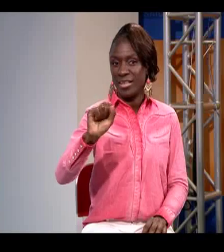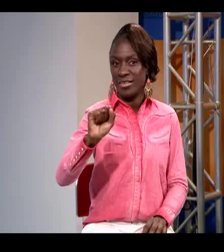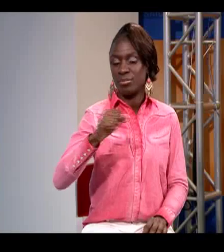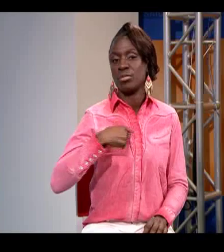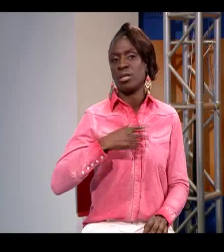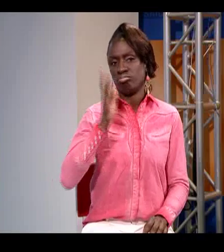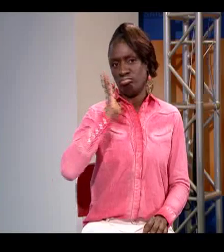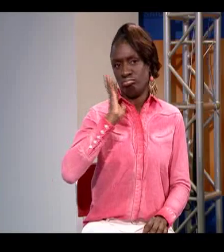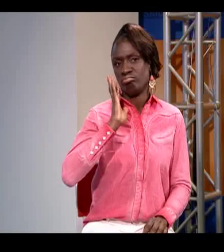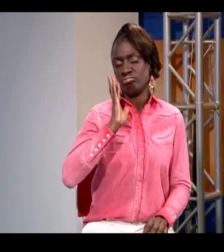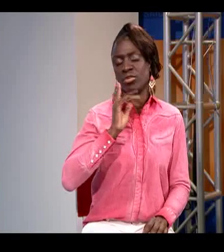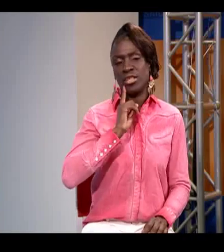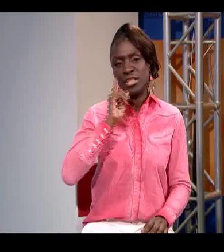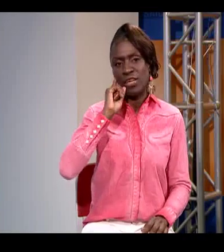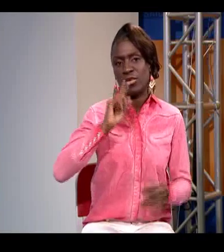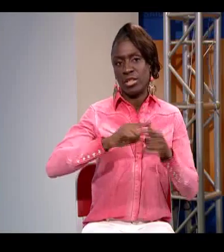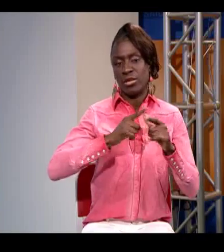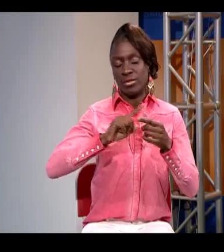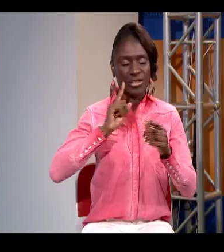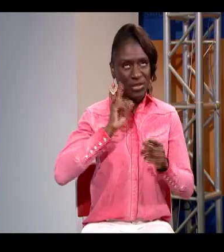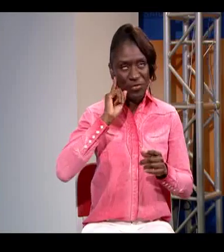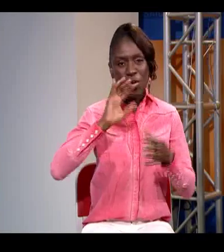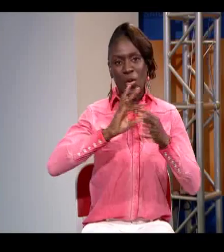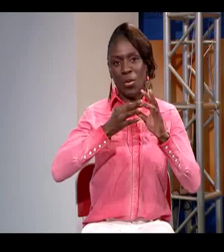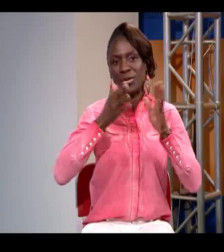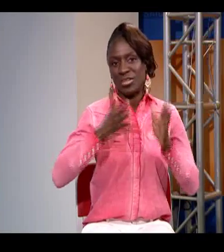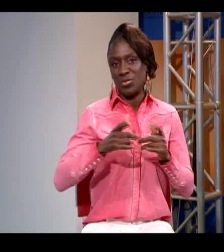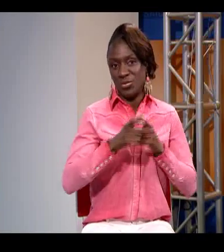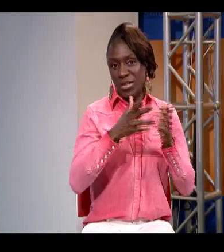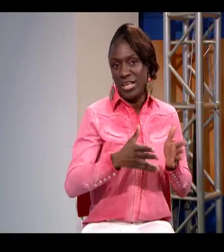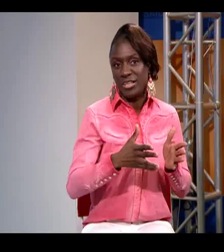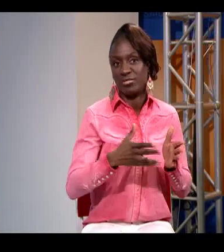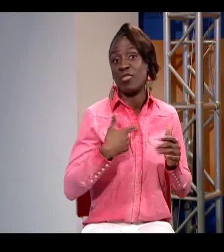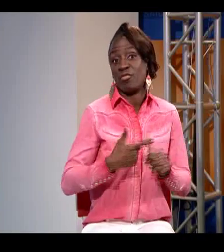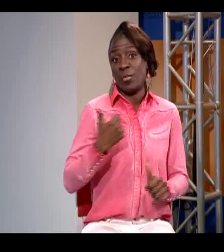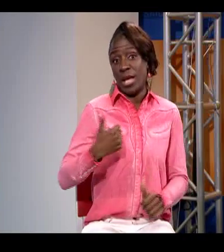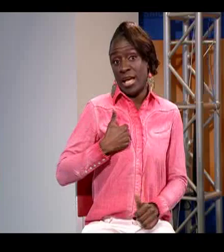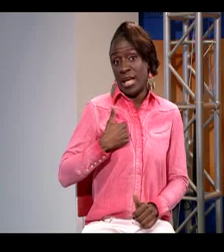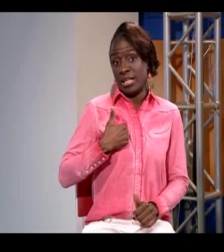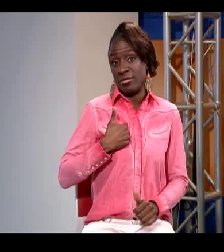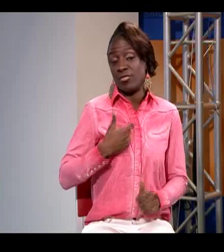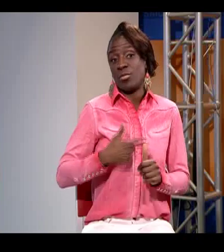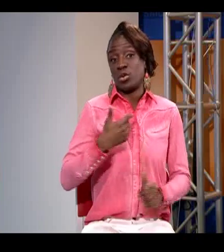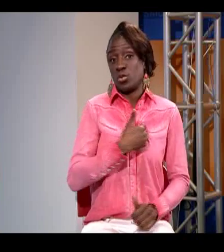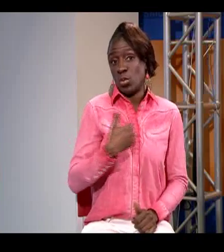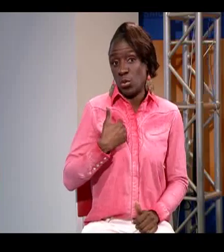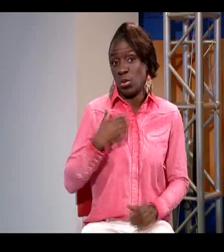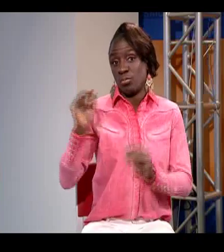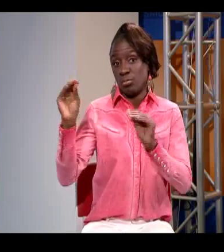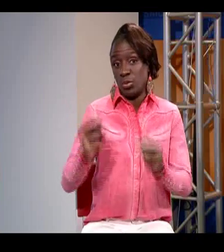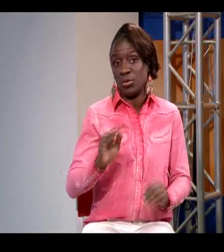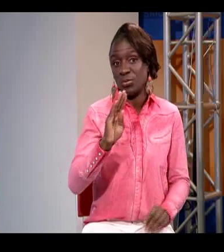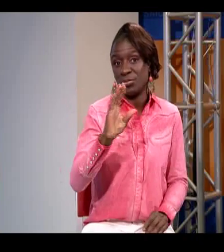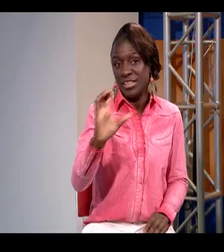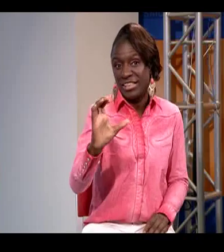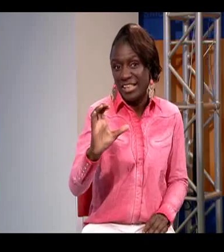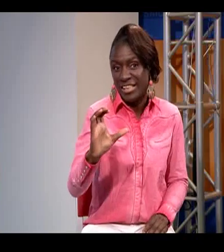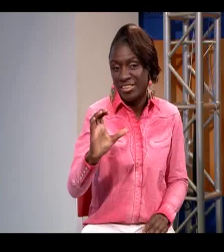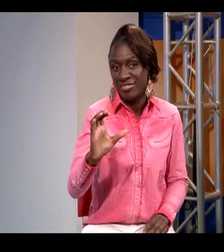and I'm a former Deaf Olympian, I'm a runner, I am Canadian, I grew up in Toronto and I've moved